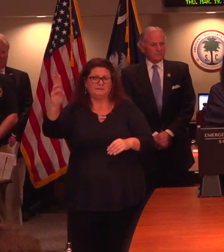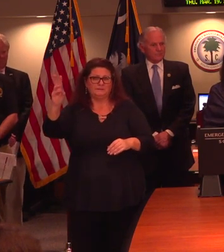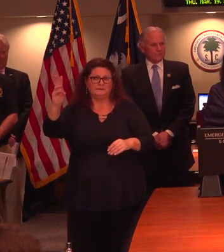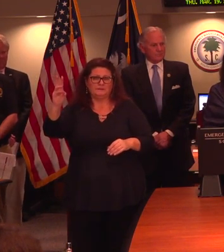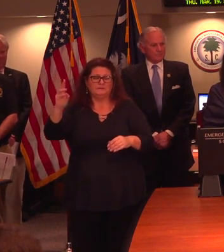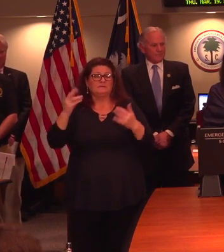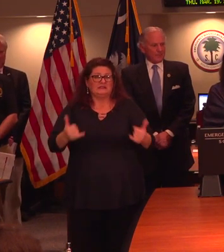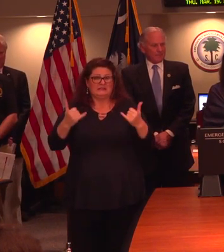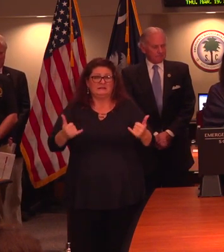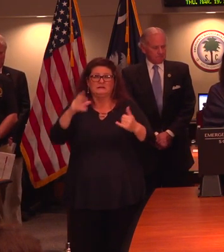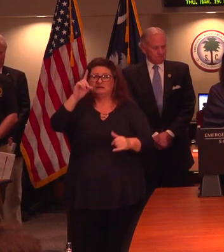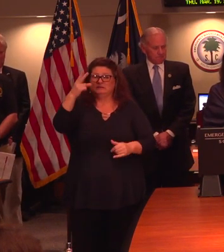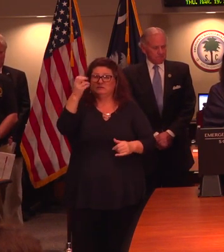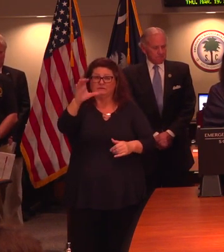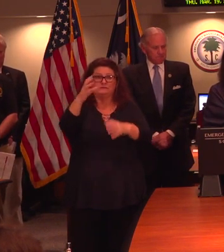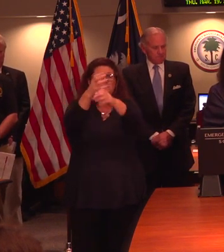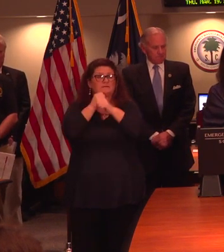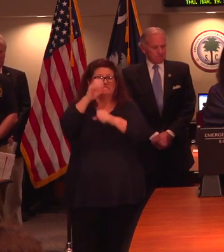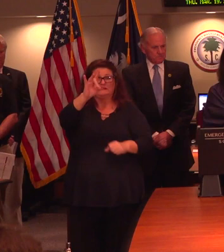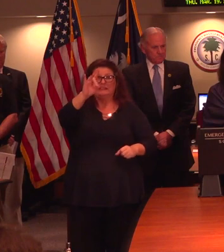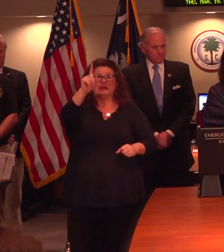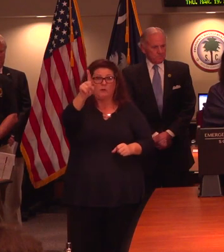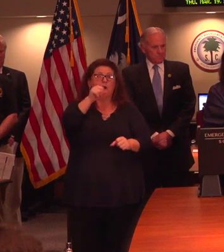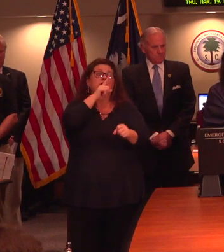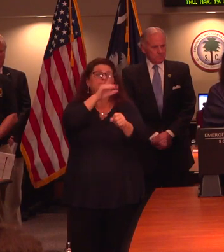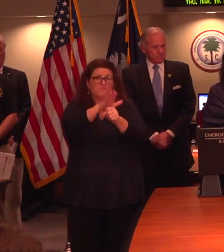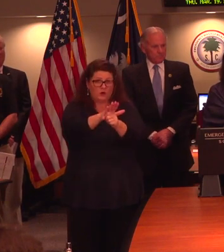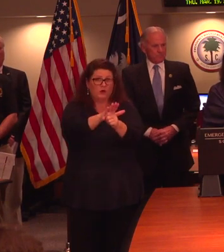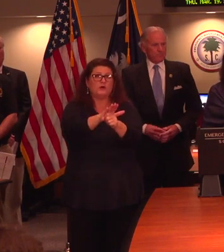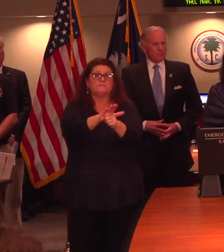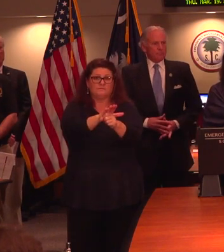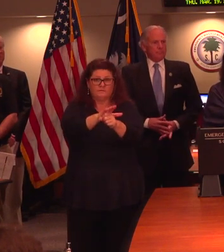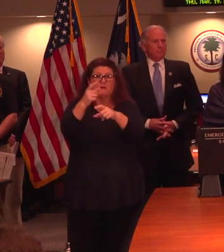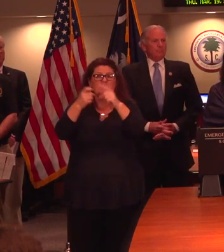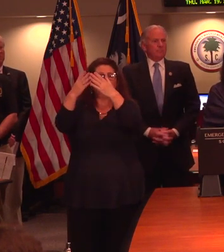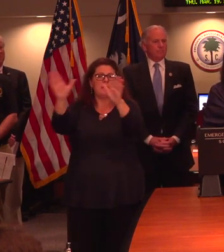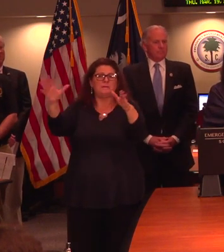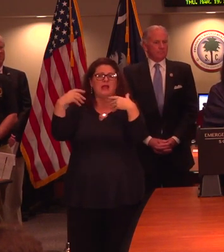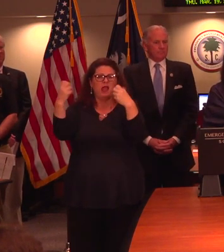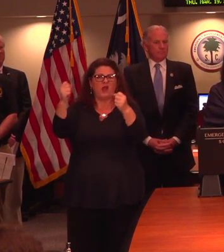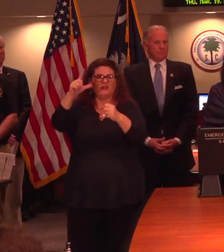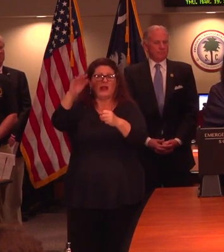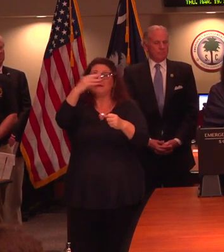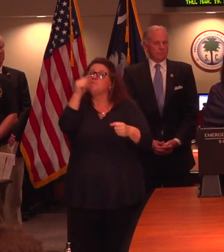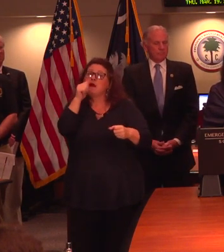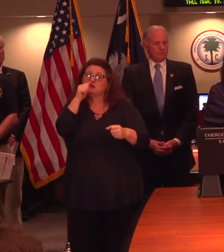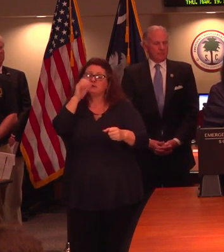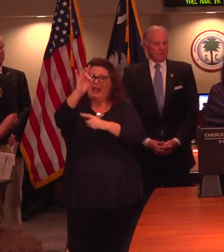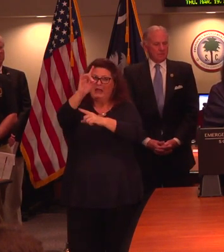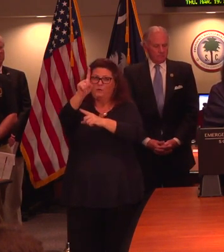Today, DHEC has received 81 confirmed cases from our public health laboratory and private laboratories.